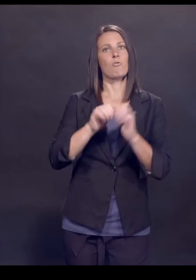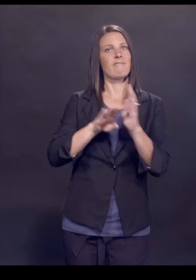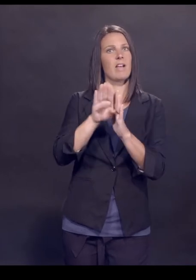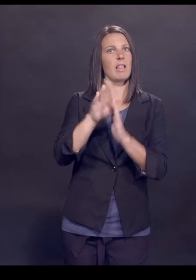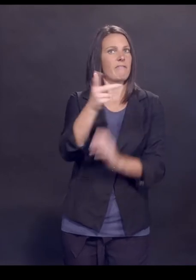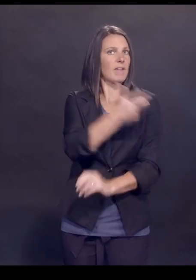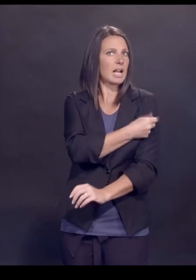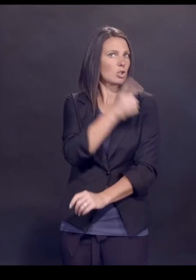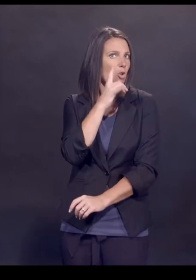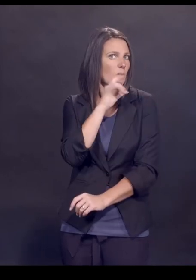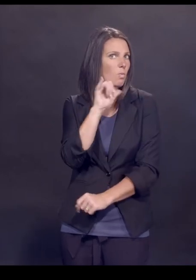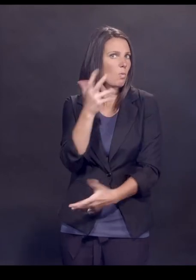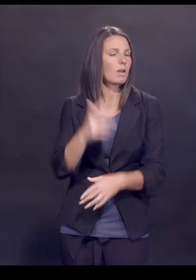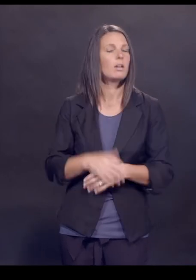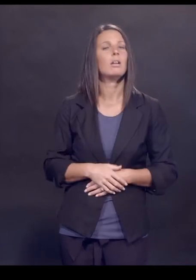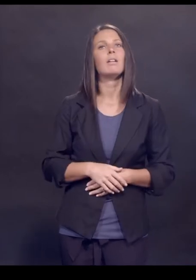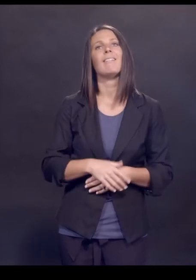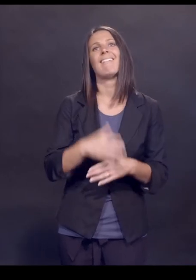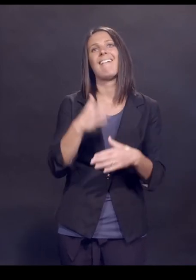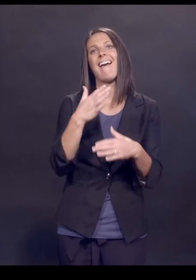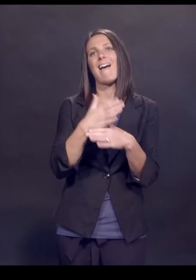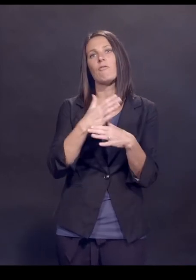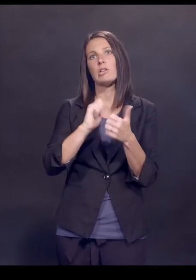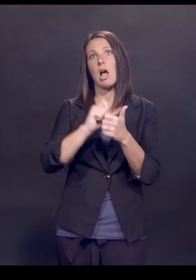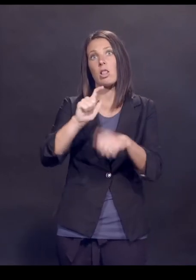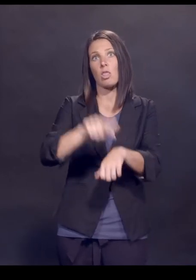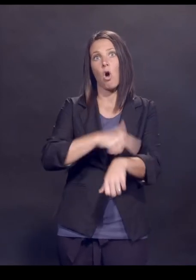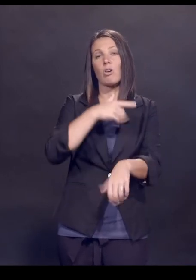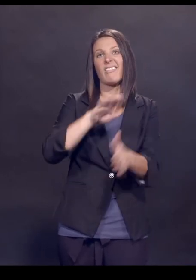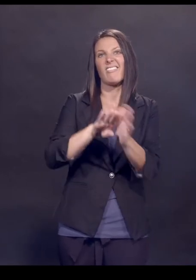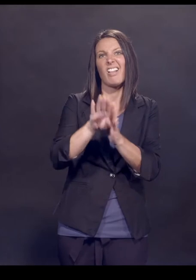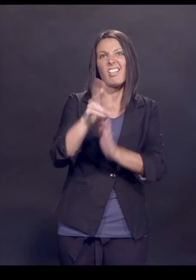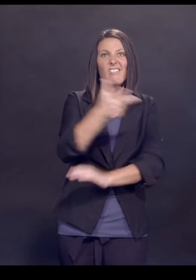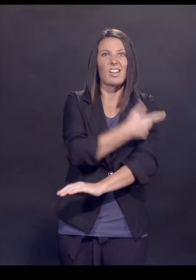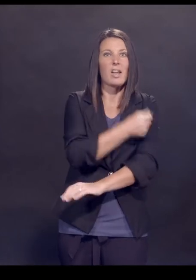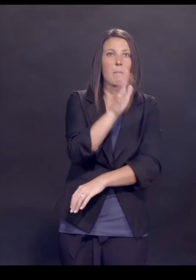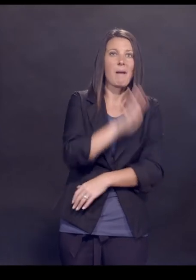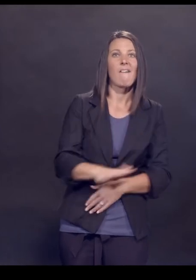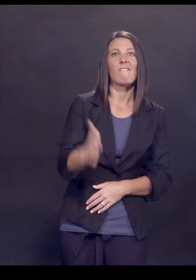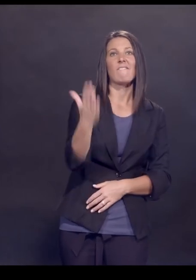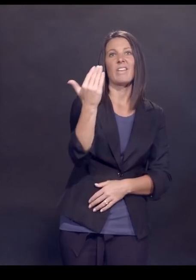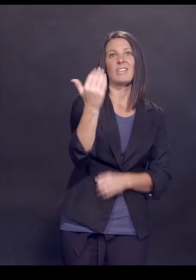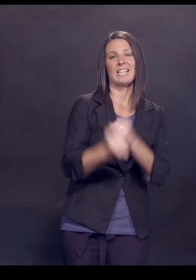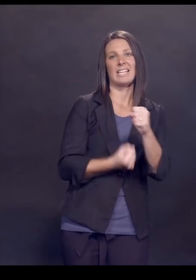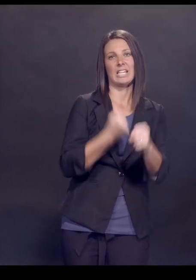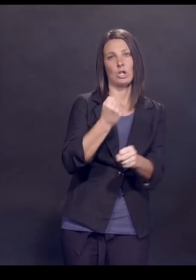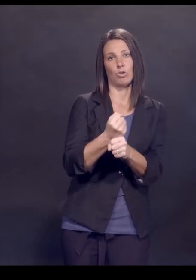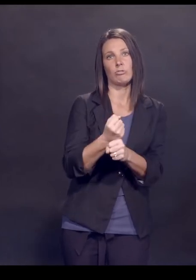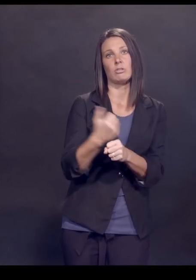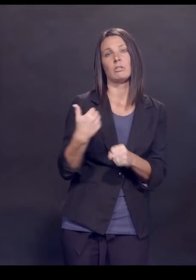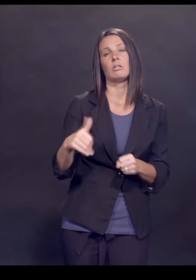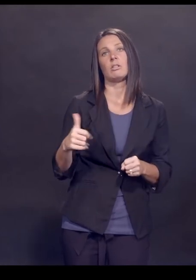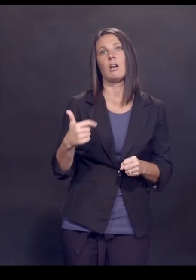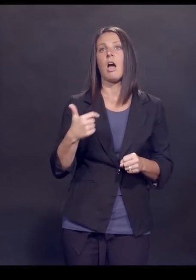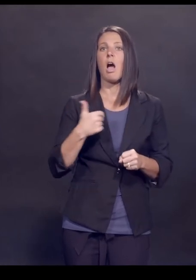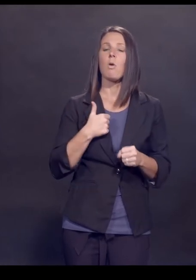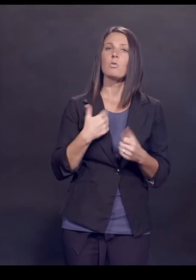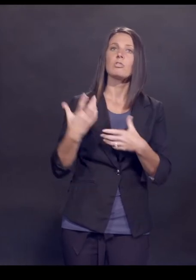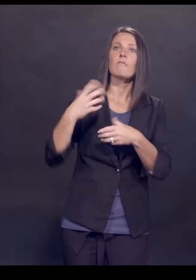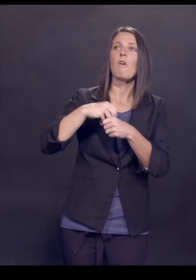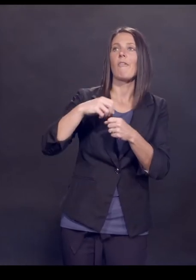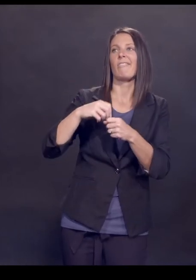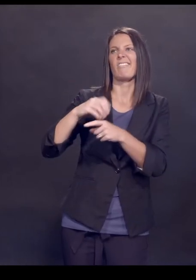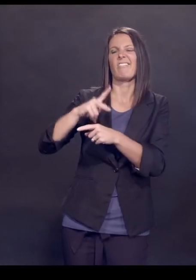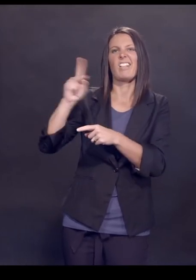vaccine. And I would say the average length of time for development of a vaccine is about 15 years. I mean, I was fortunate enough to be part of a team at Children's Hospital of